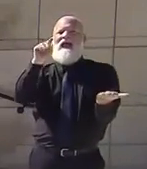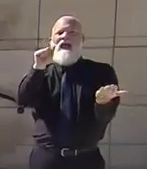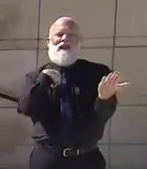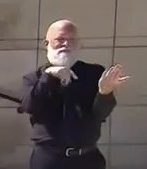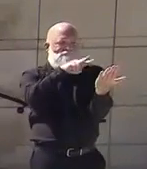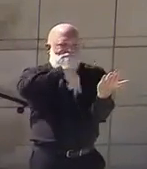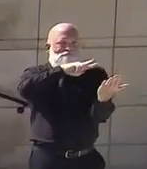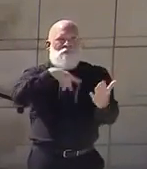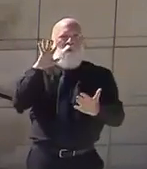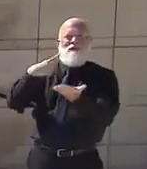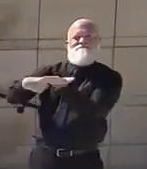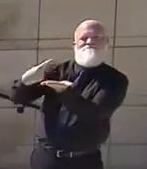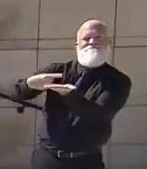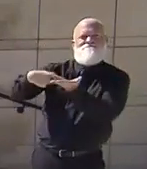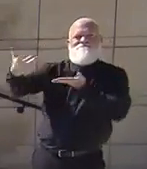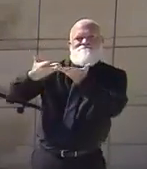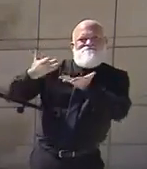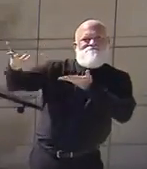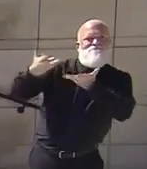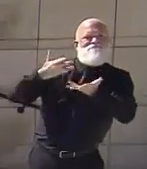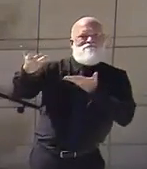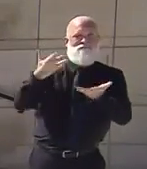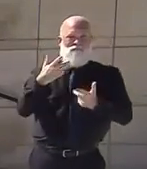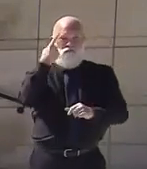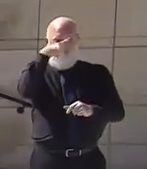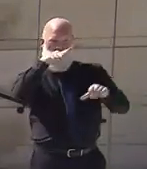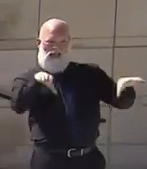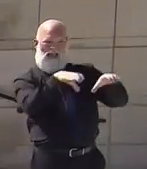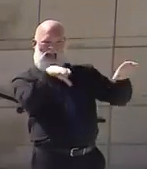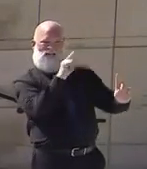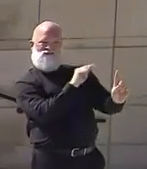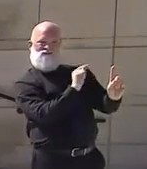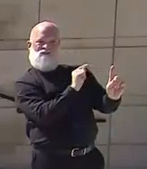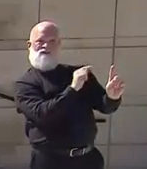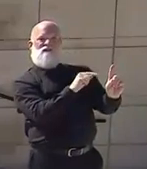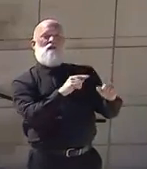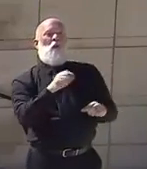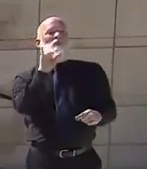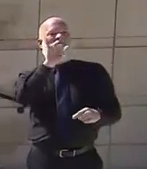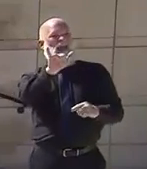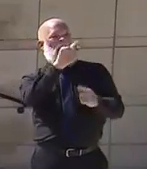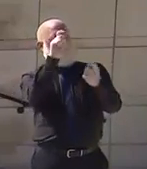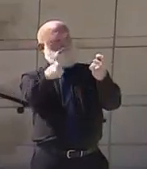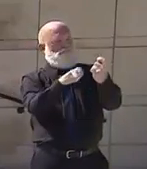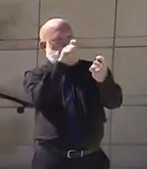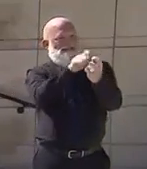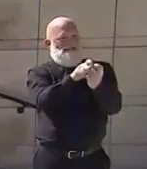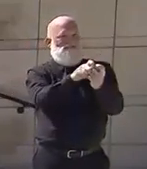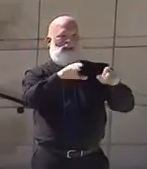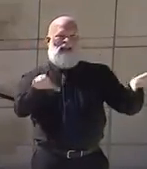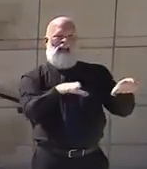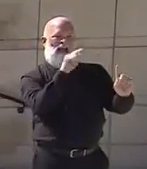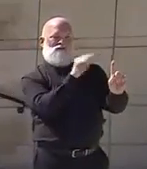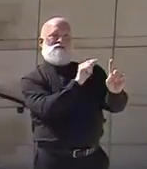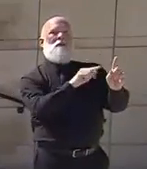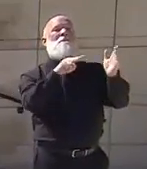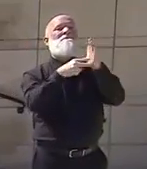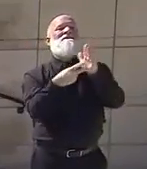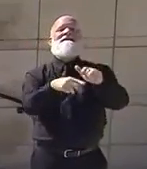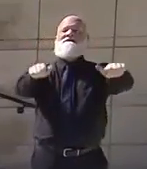establishments. By taking this measured action, we will get Georgians back to work safely without